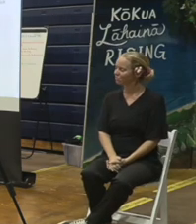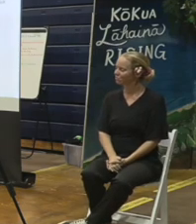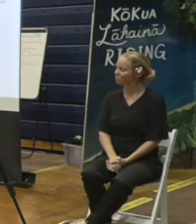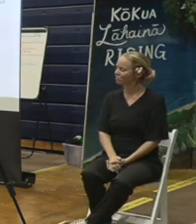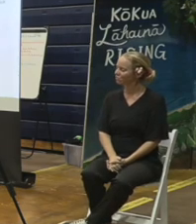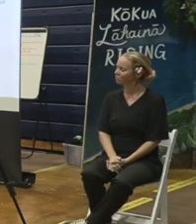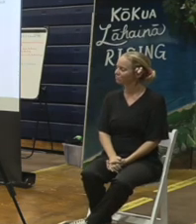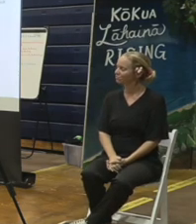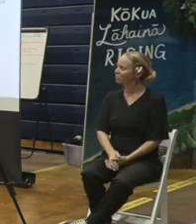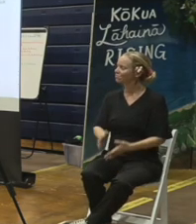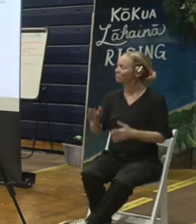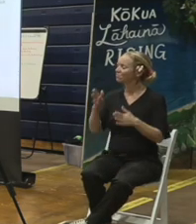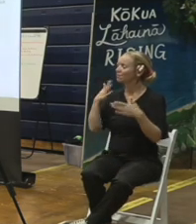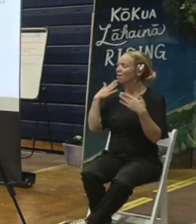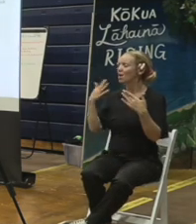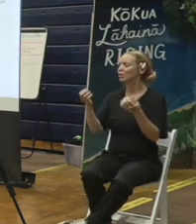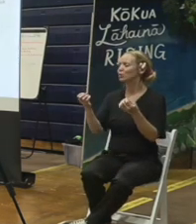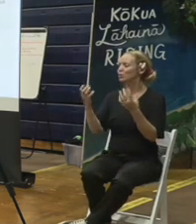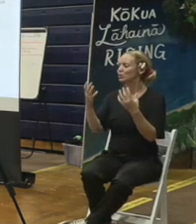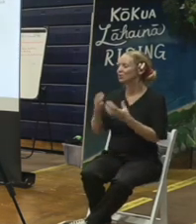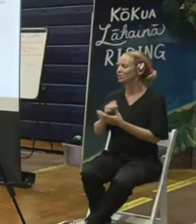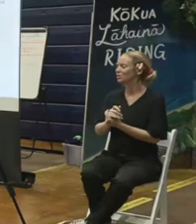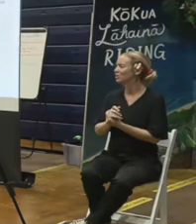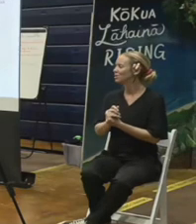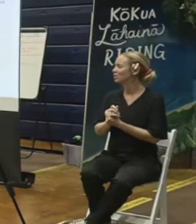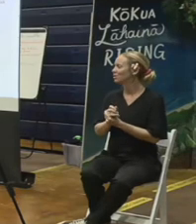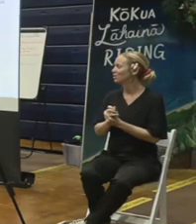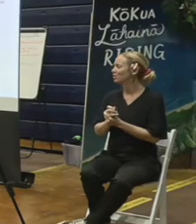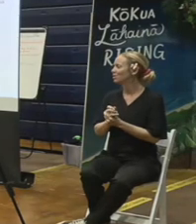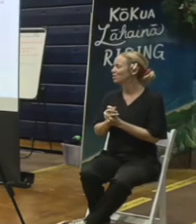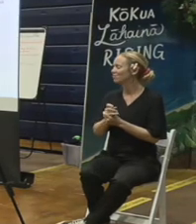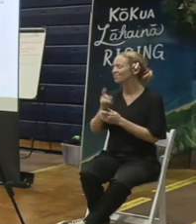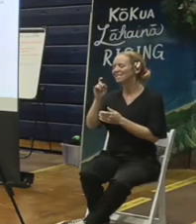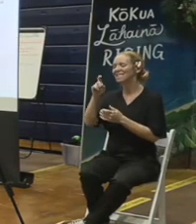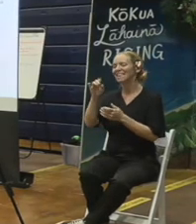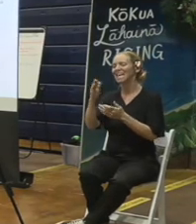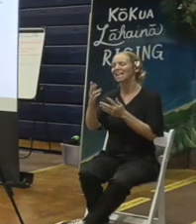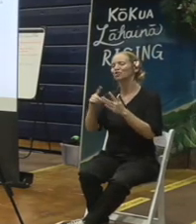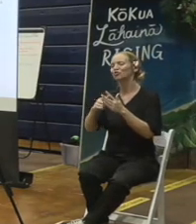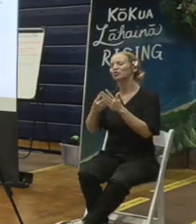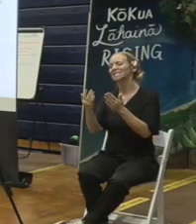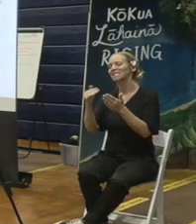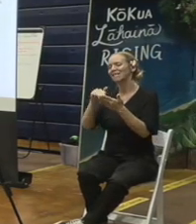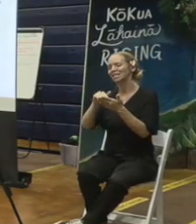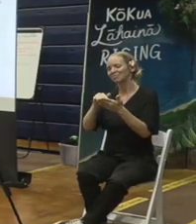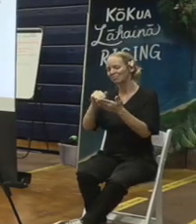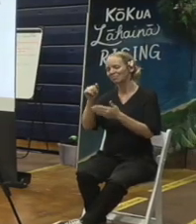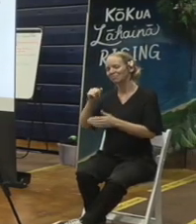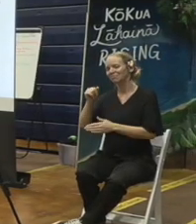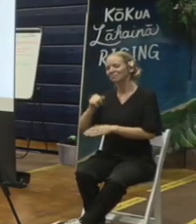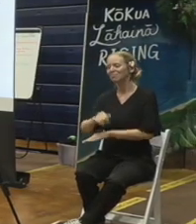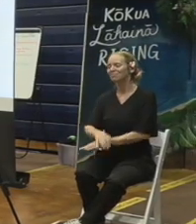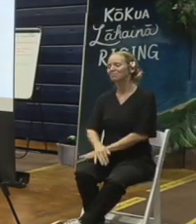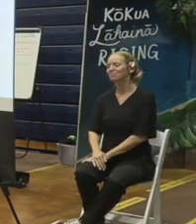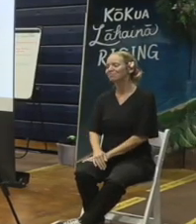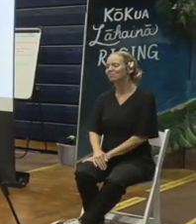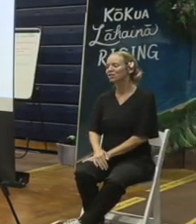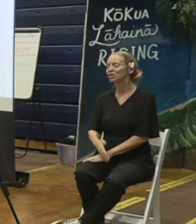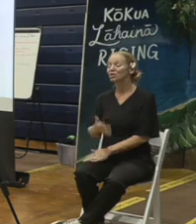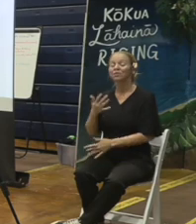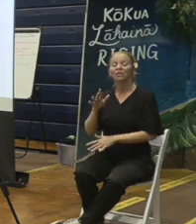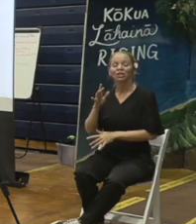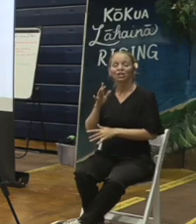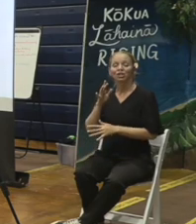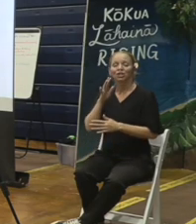Mahalo, Anui. Woo, needed that reset. So now you've heard a little bit about the temporary site.